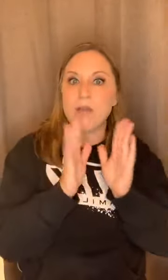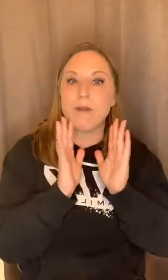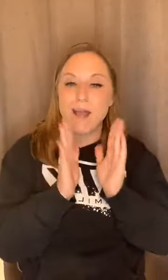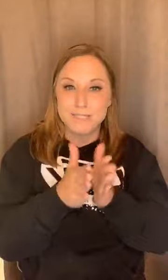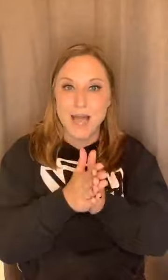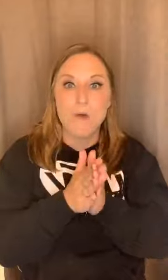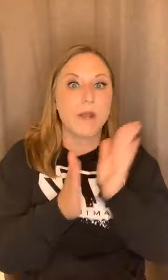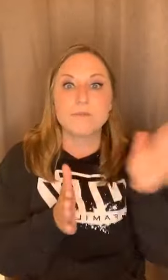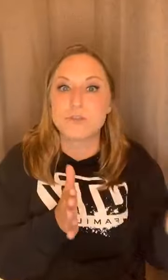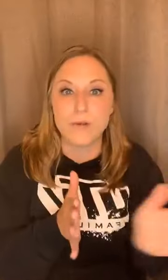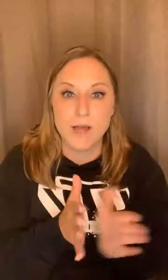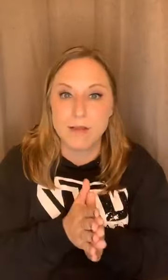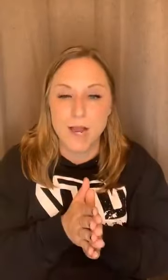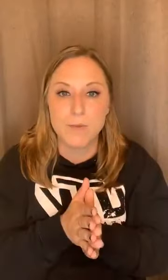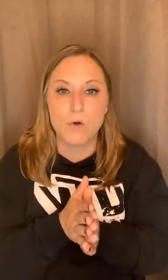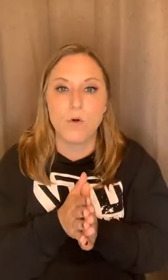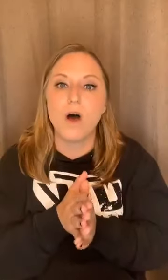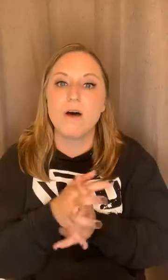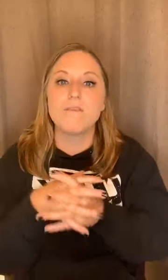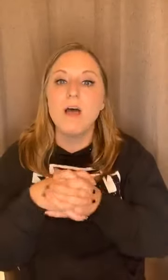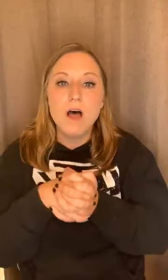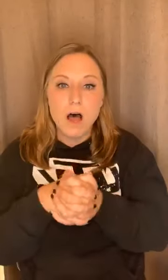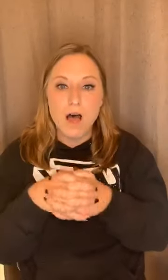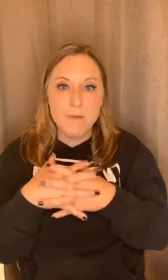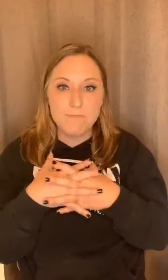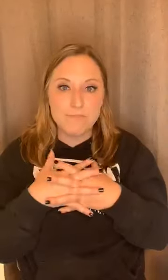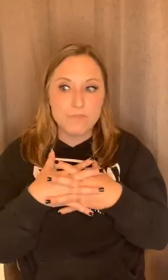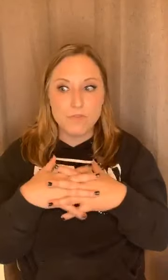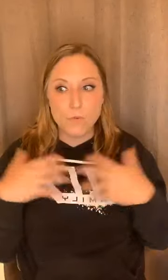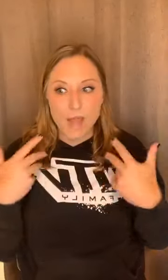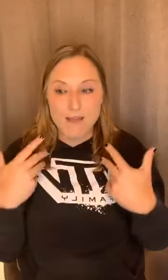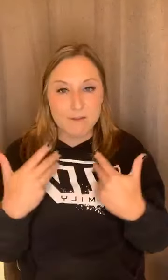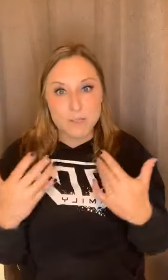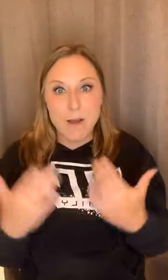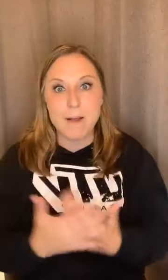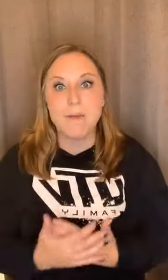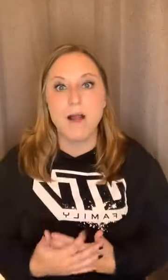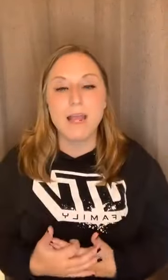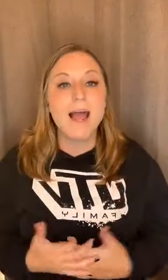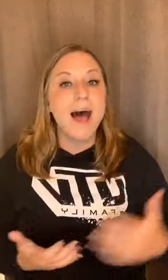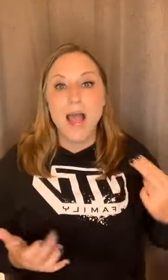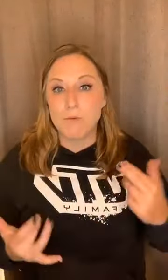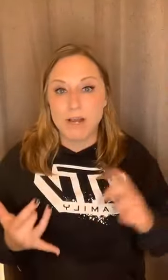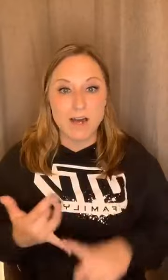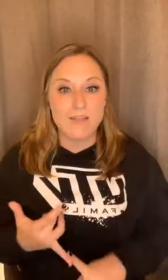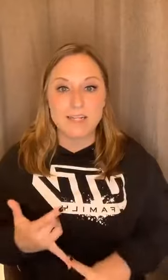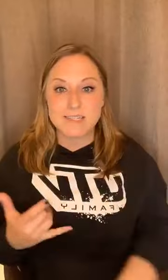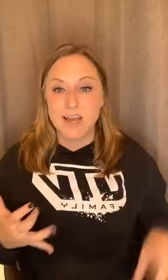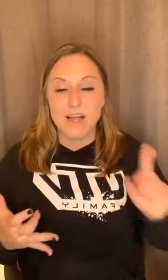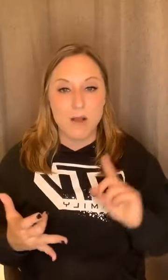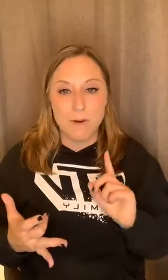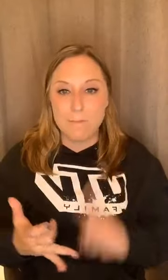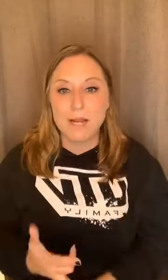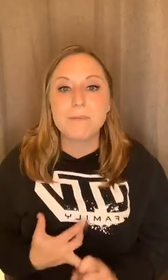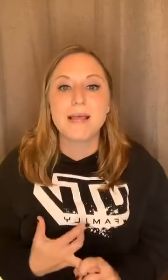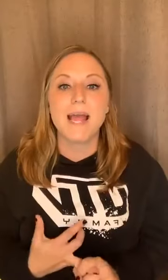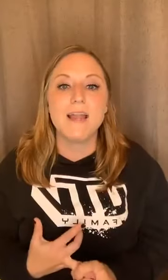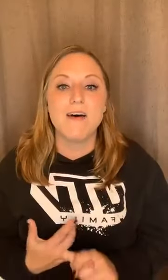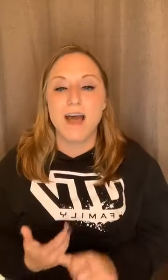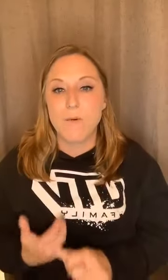when I was, when I was going down that rabbit hole of, um, the way I felt about my body, I would have got on that scale and I would have made a plan of how I